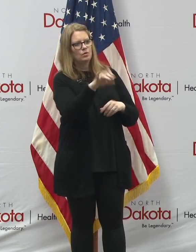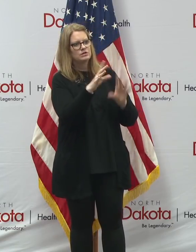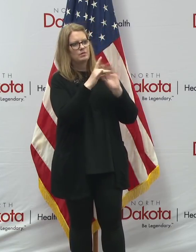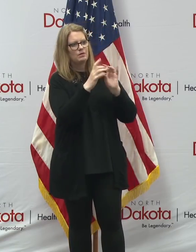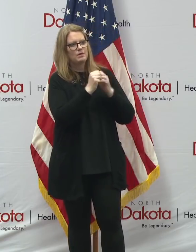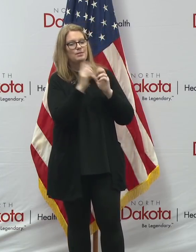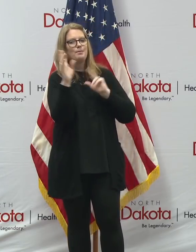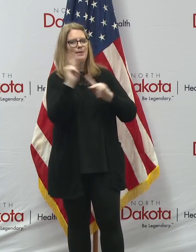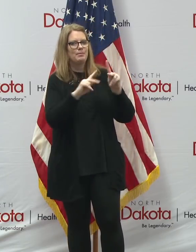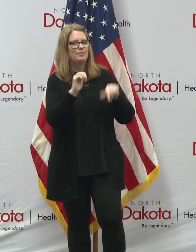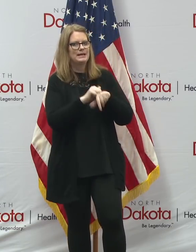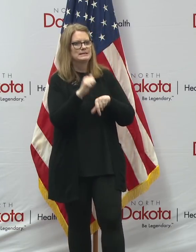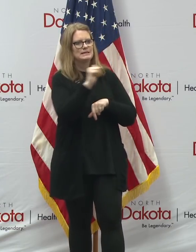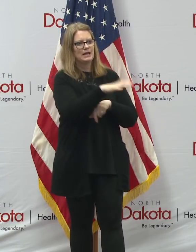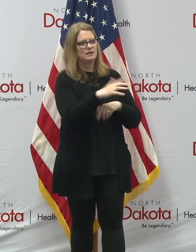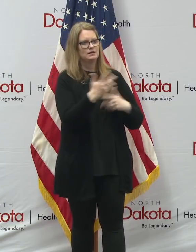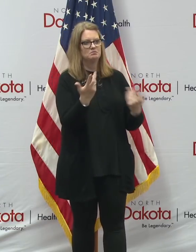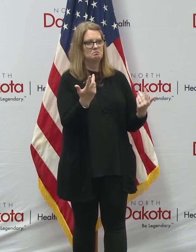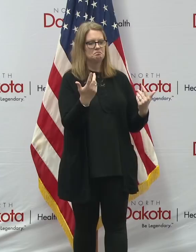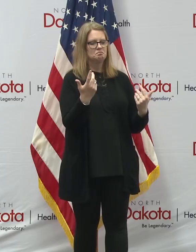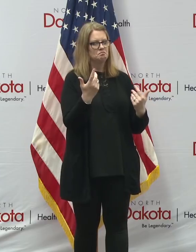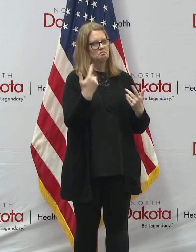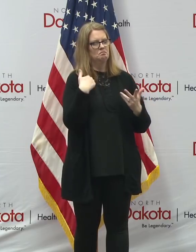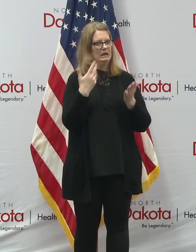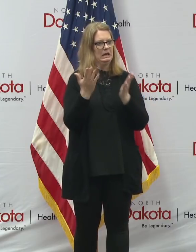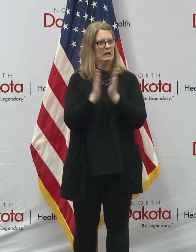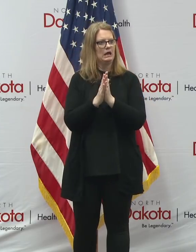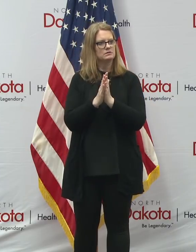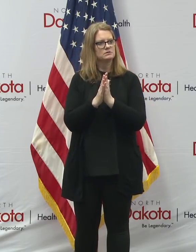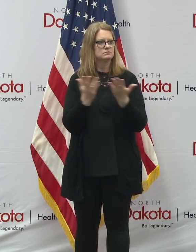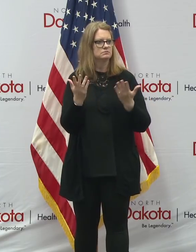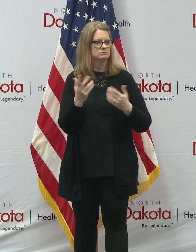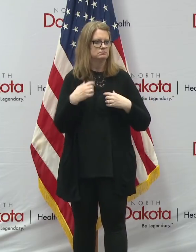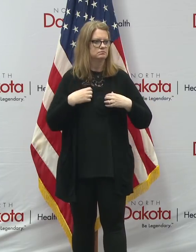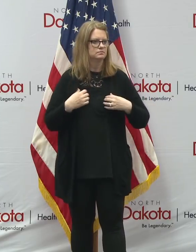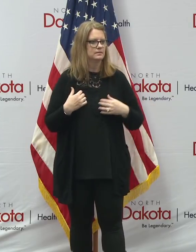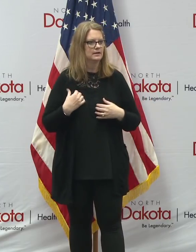to personnel. And so we'll, we can follow up on the personnel side.